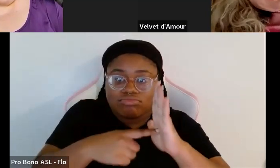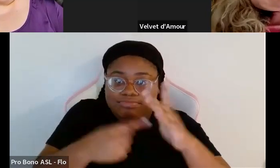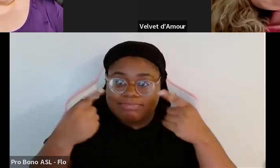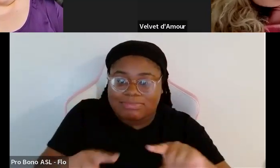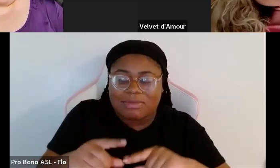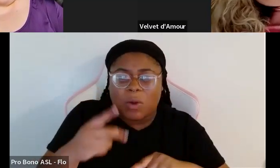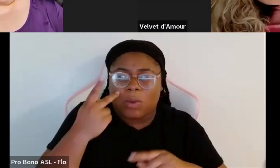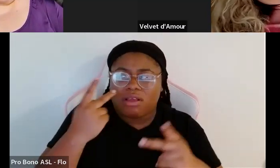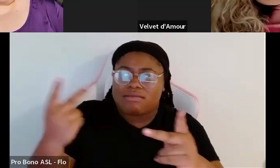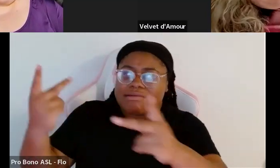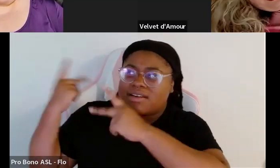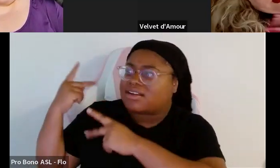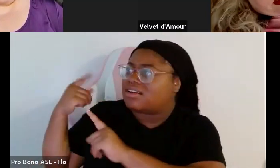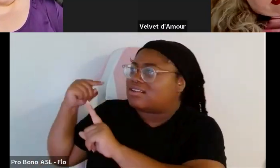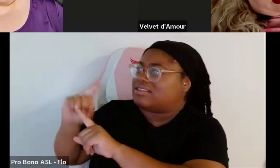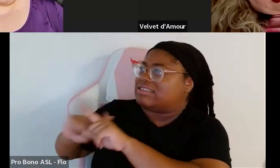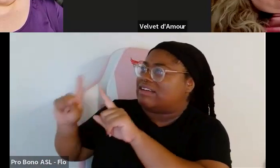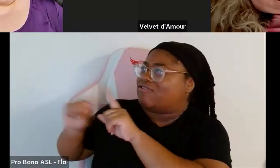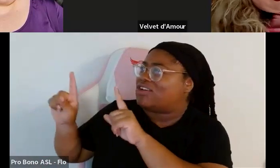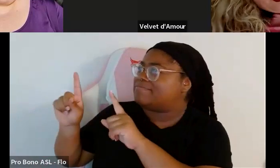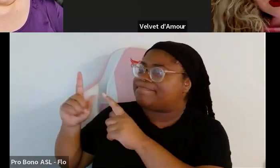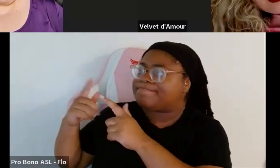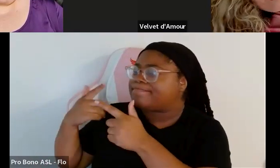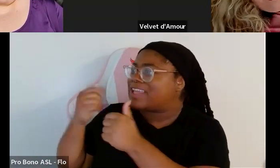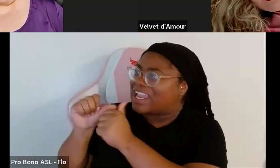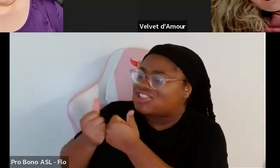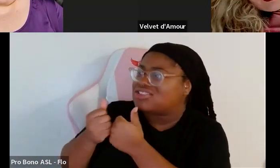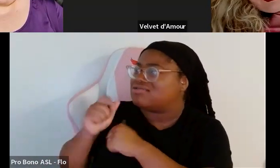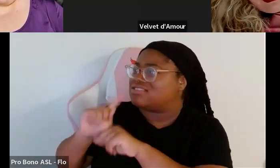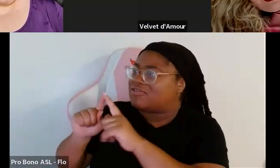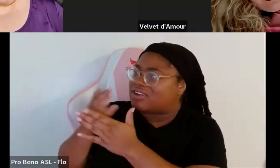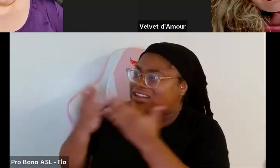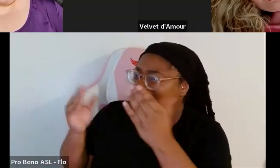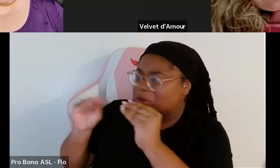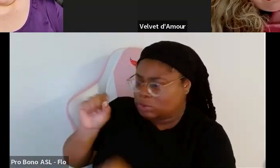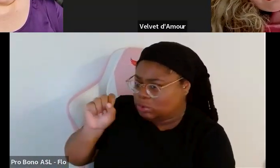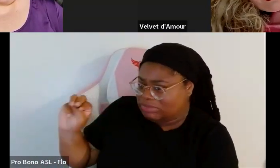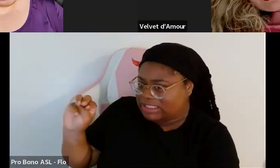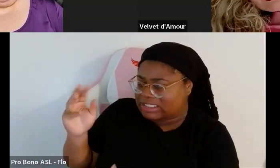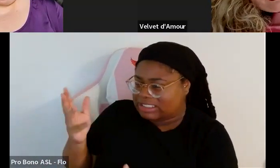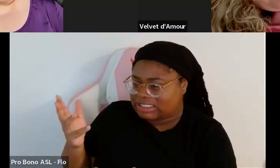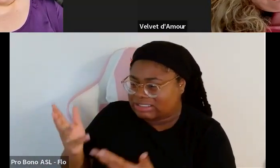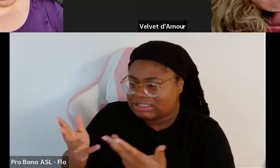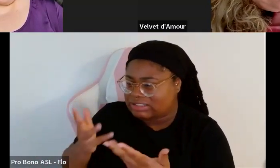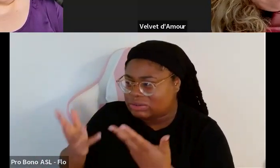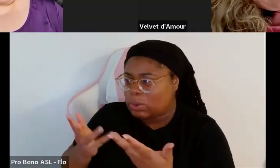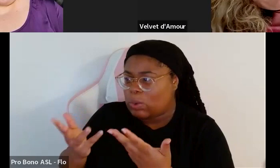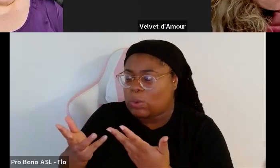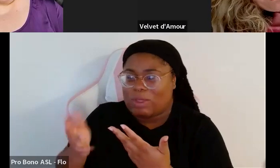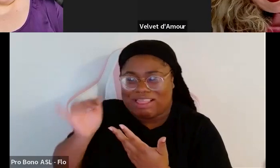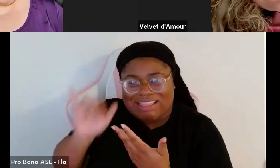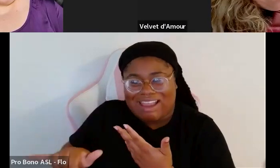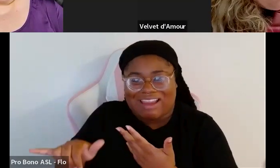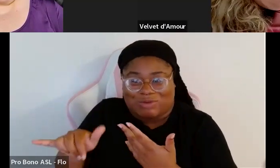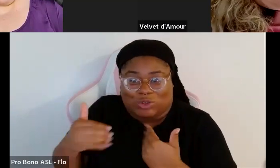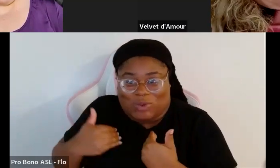day Nafa Radiance Dimensions like there weren't there wasn't social media and so that was